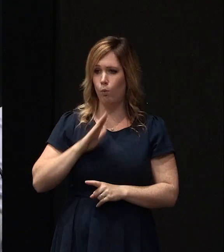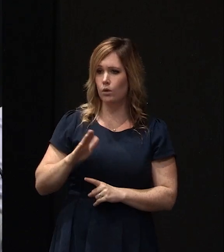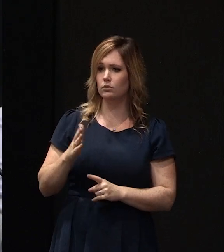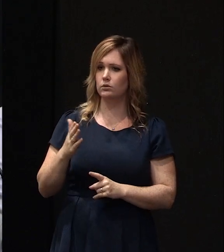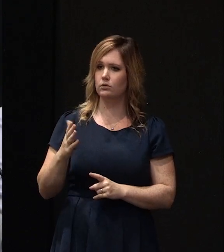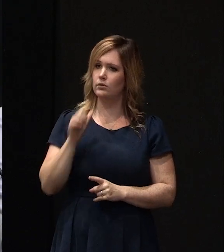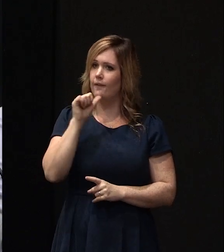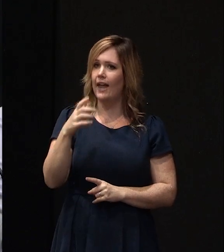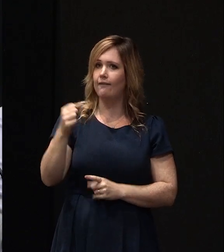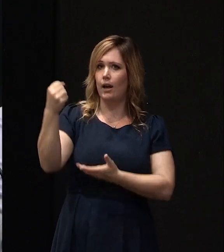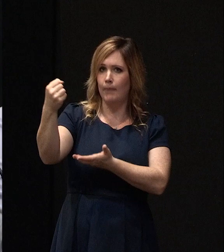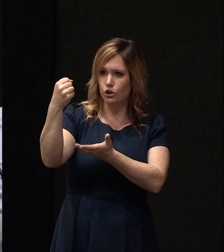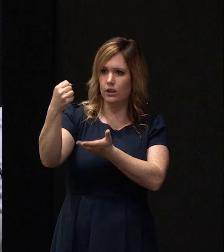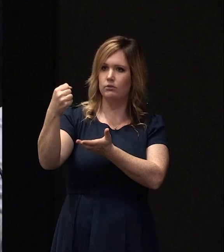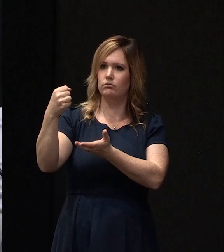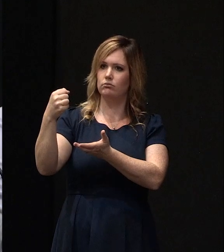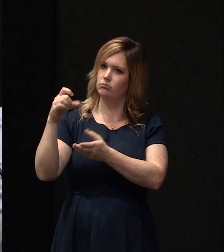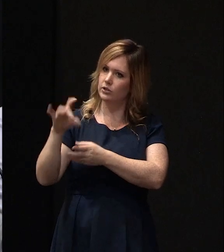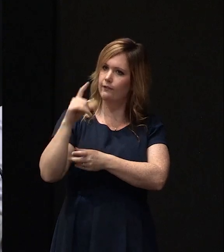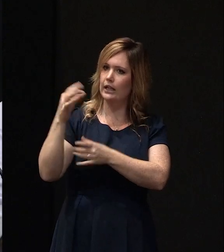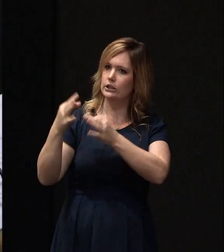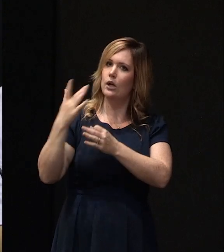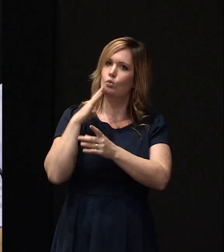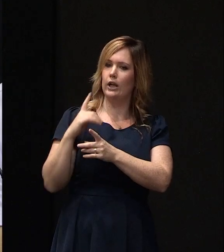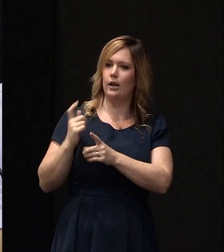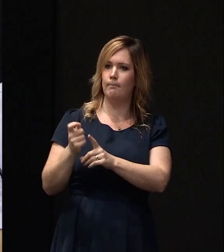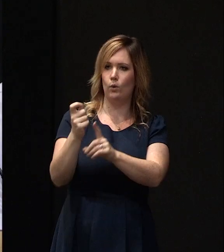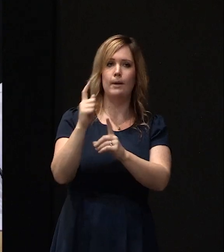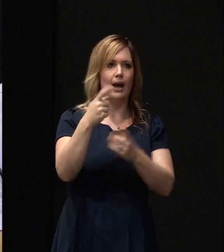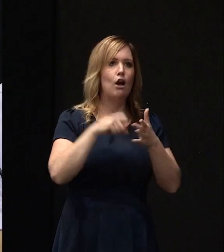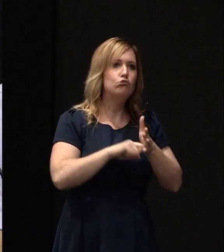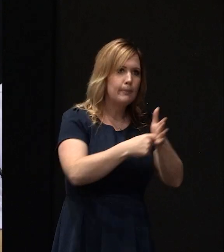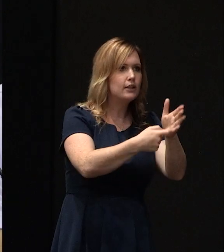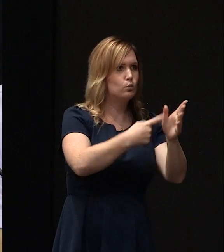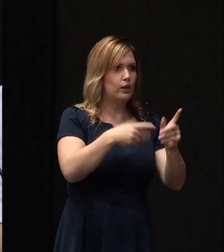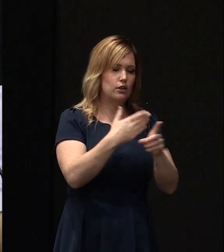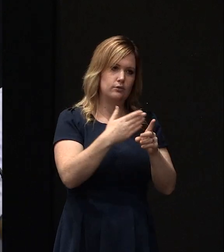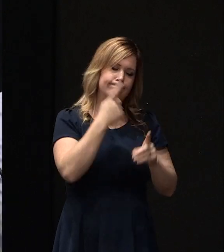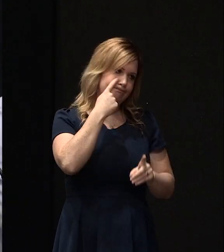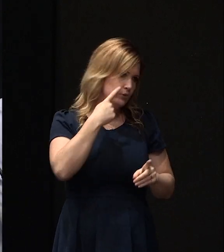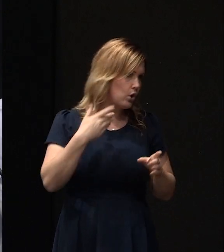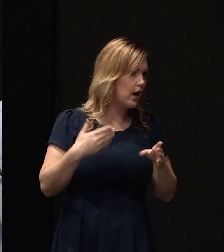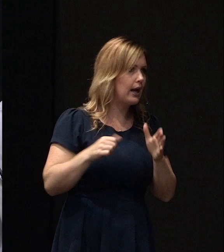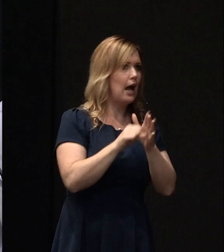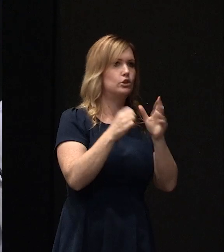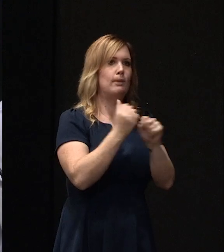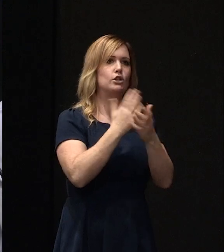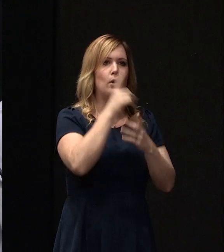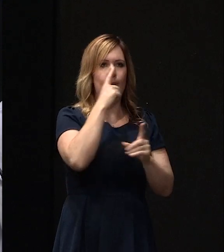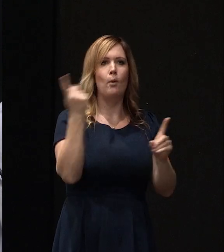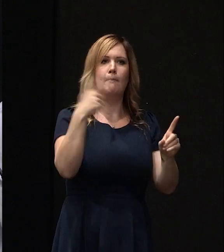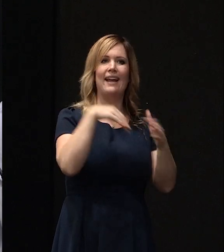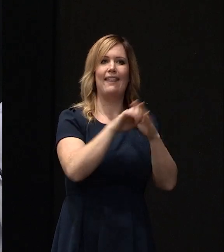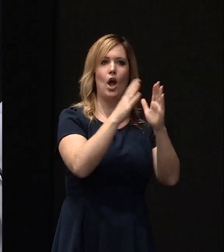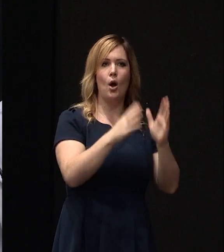got their budget. But certainly repairs are something that we're working hard to make sure that people are back in their homes as quickly as they